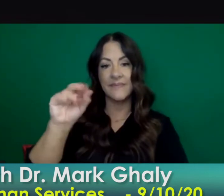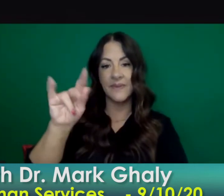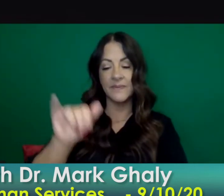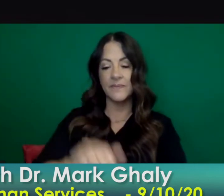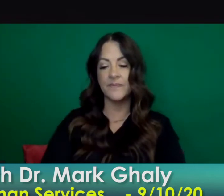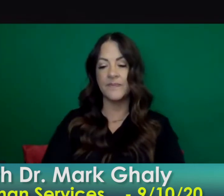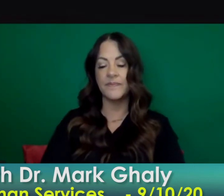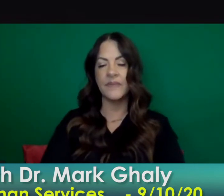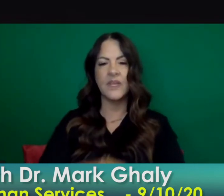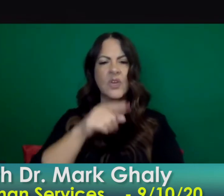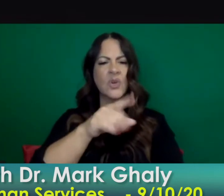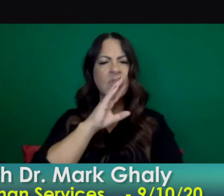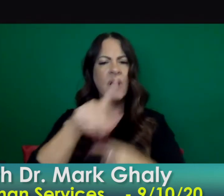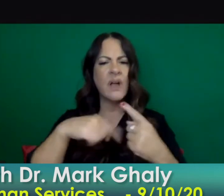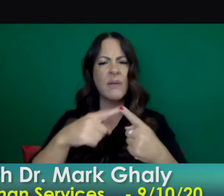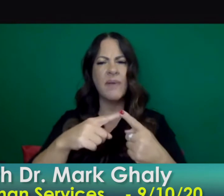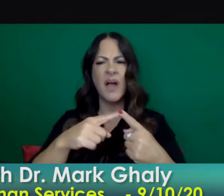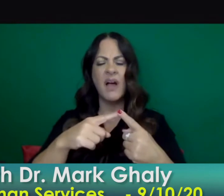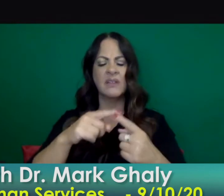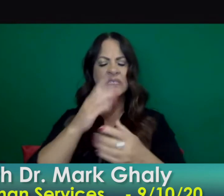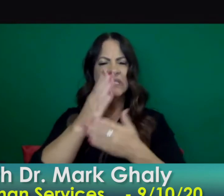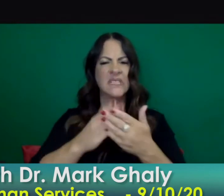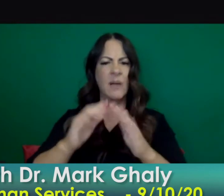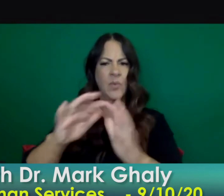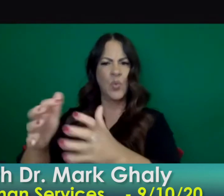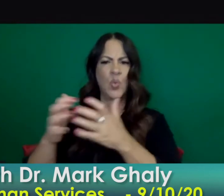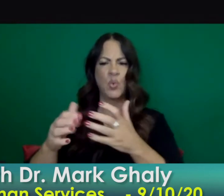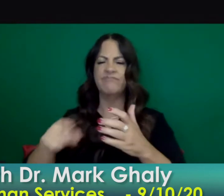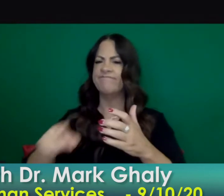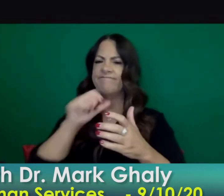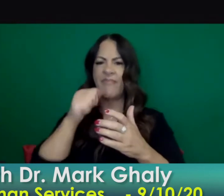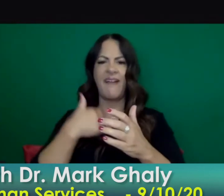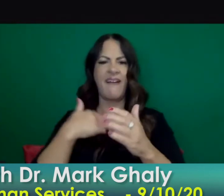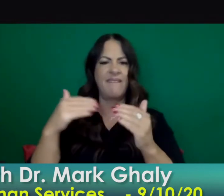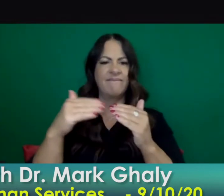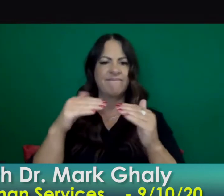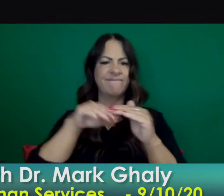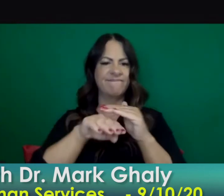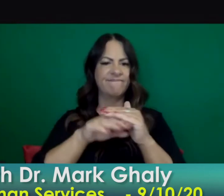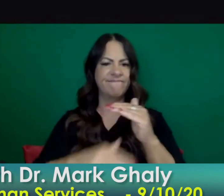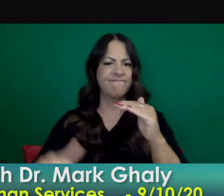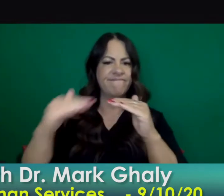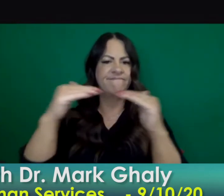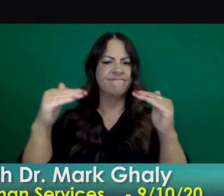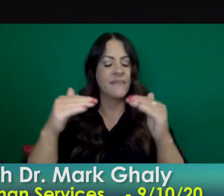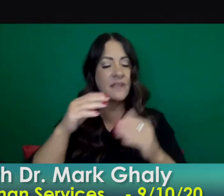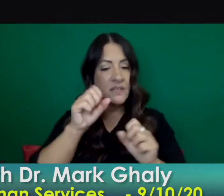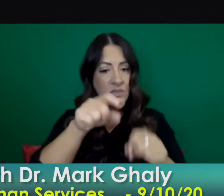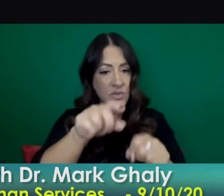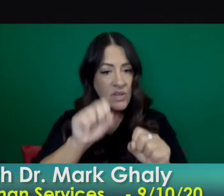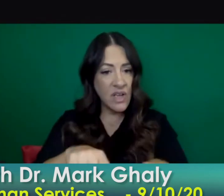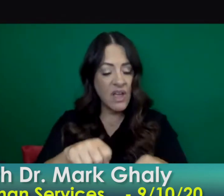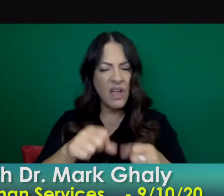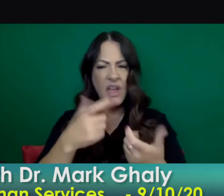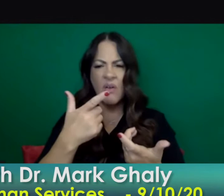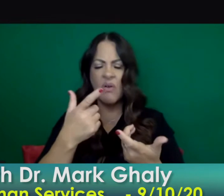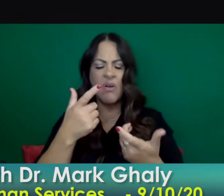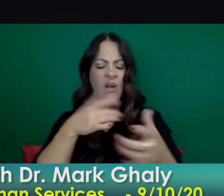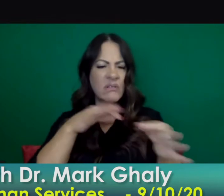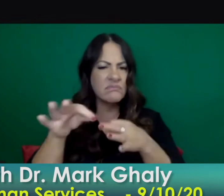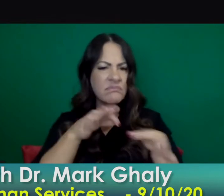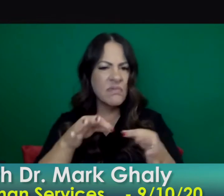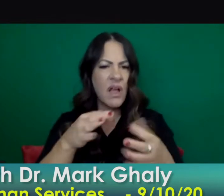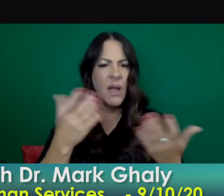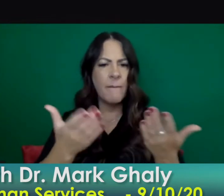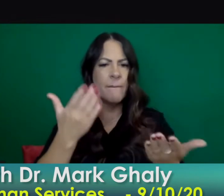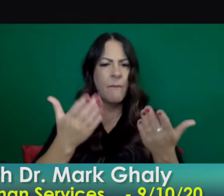disparities that you're talking about sort of augmenting the metrics a little bit i wonder if you think that would uh has a chance to delay uh reopening